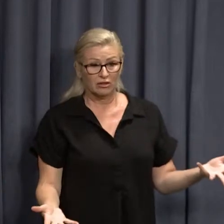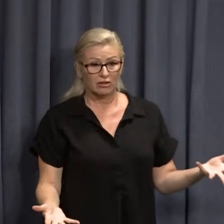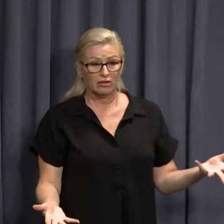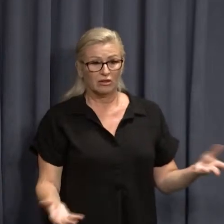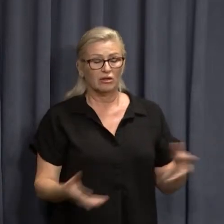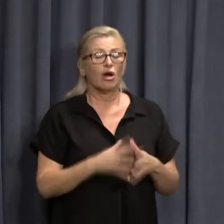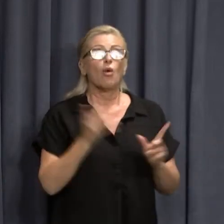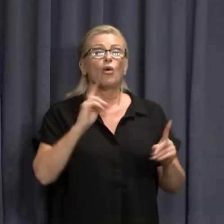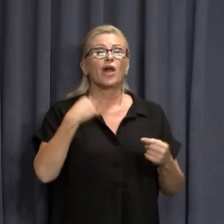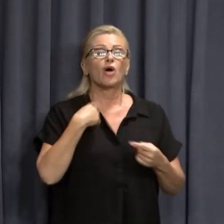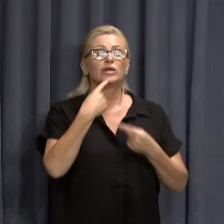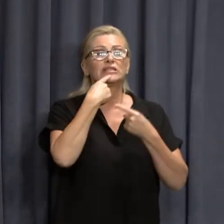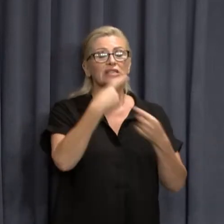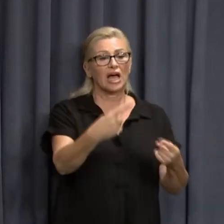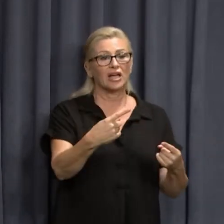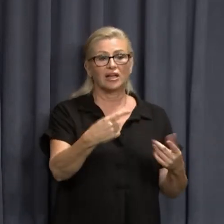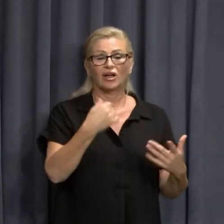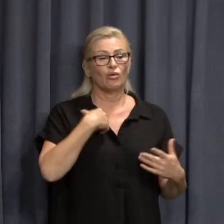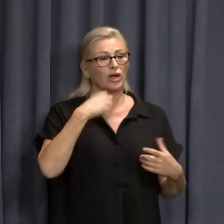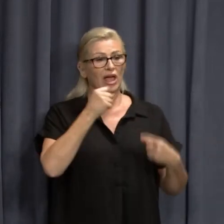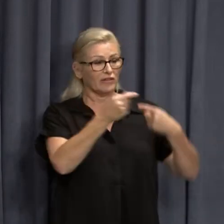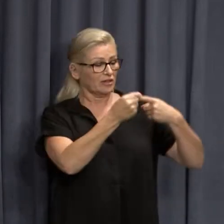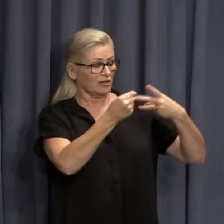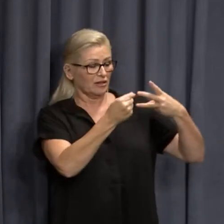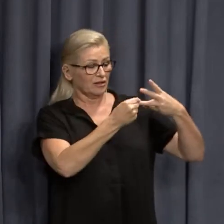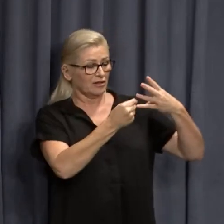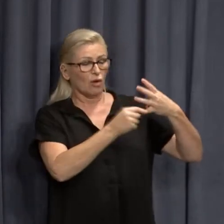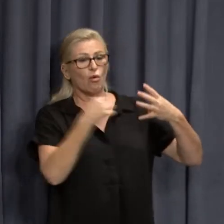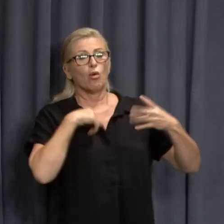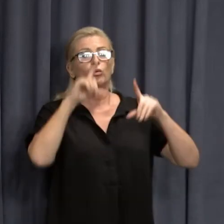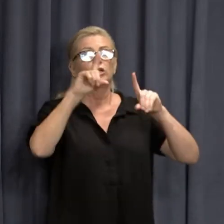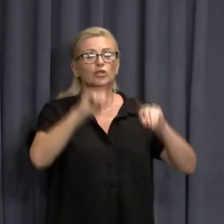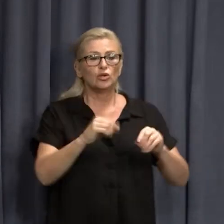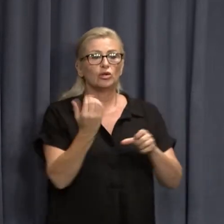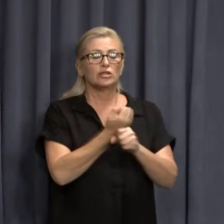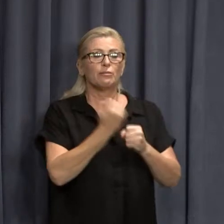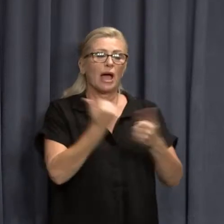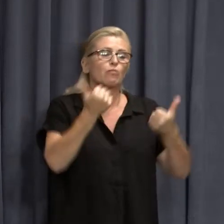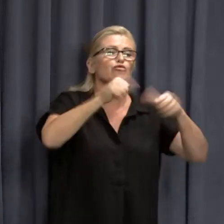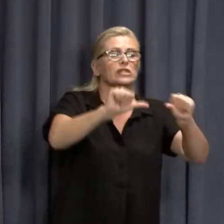I'd say is we have a whole range of measures we put in place to protect Western Australia.